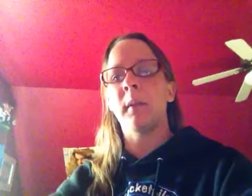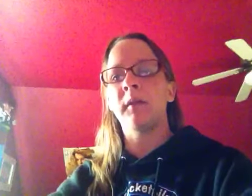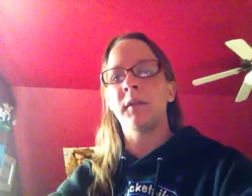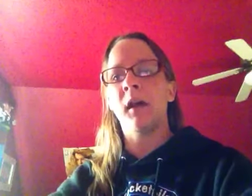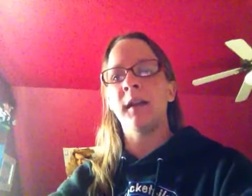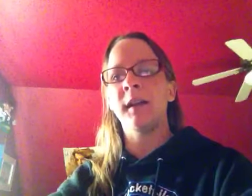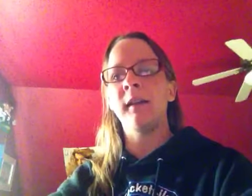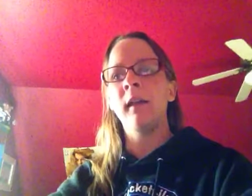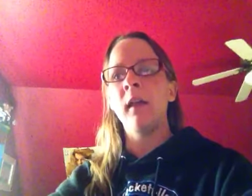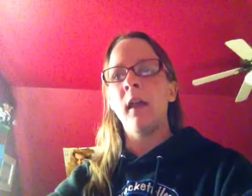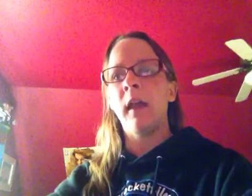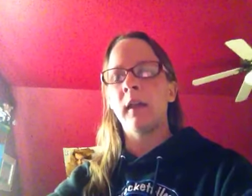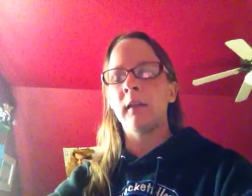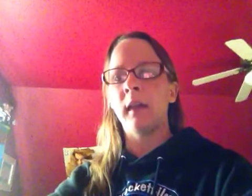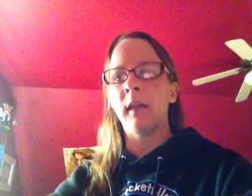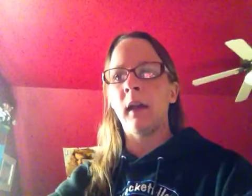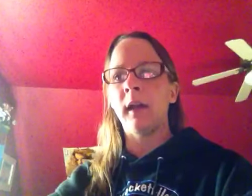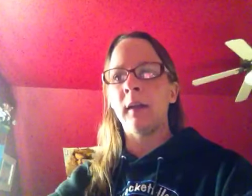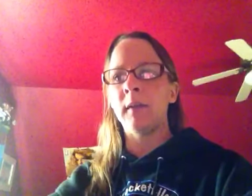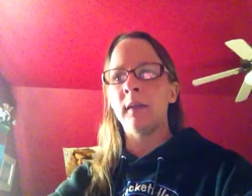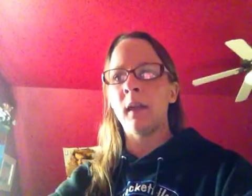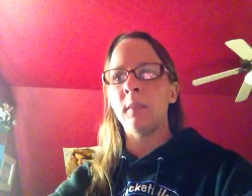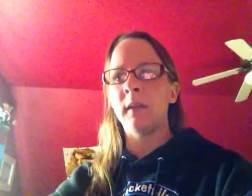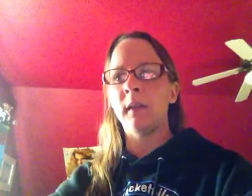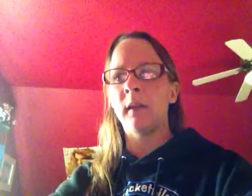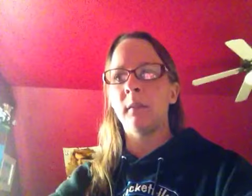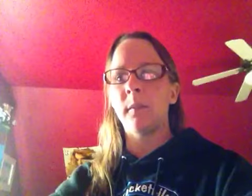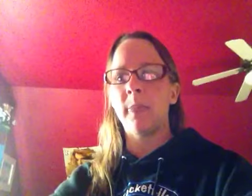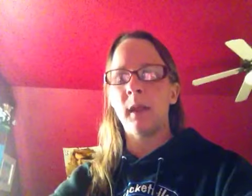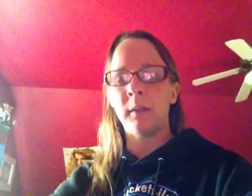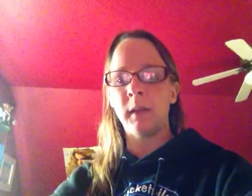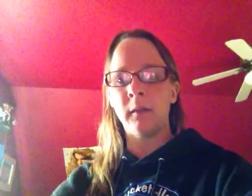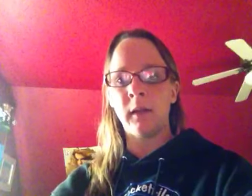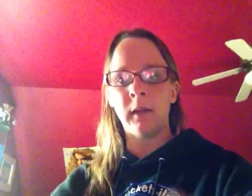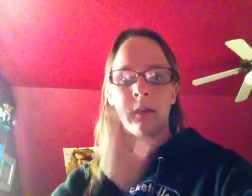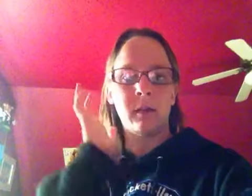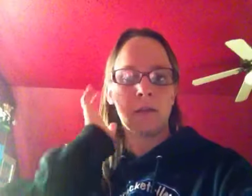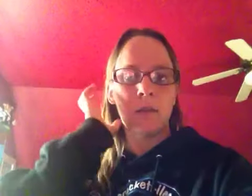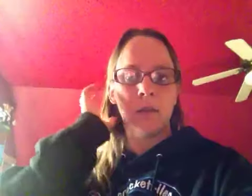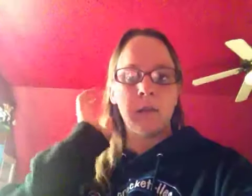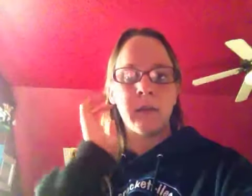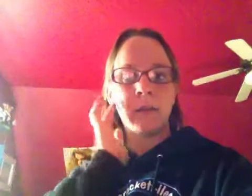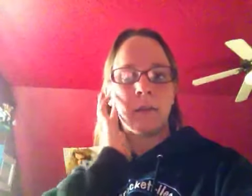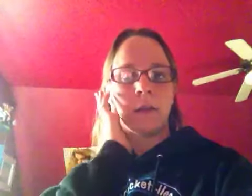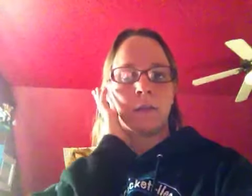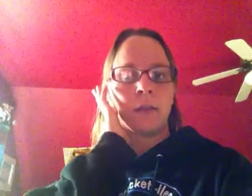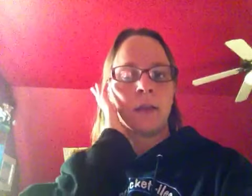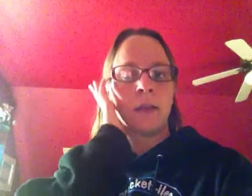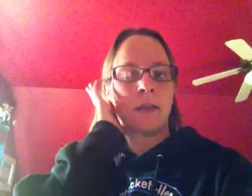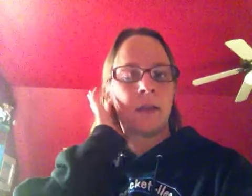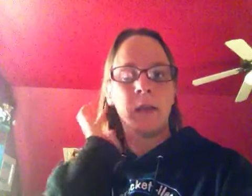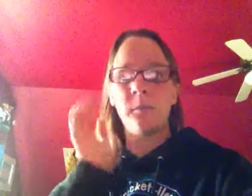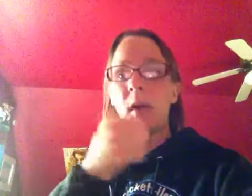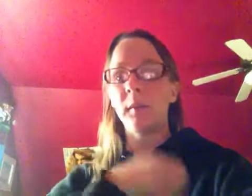much was on it and they I gave it to them and they rung it and they helped